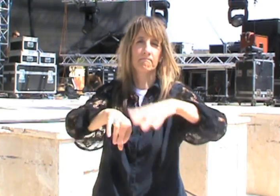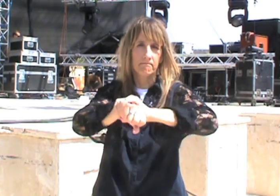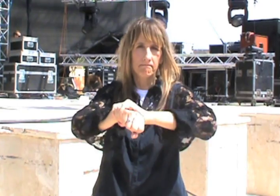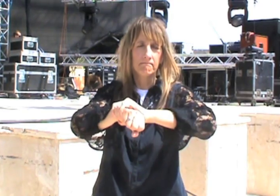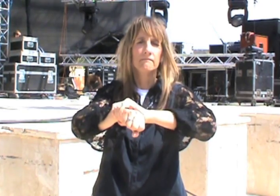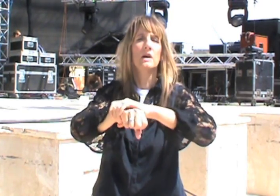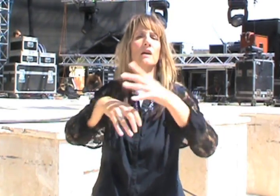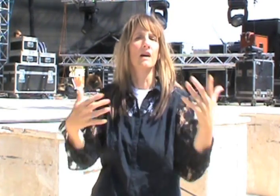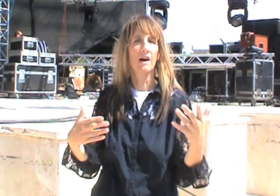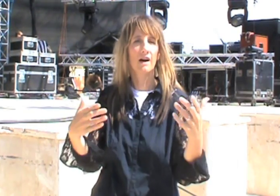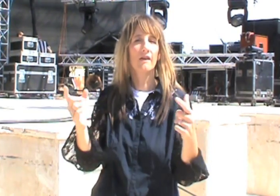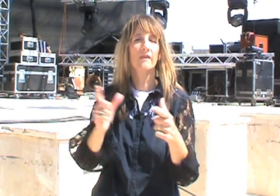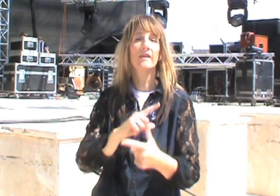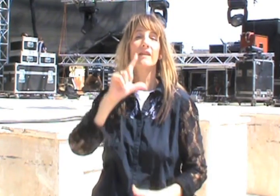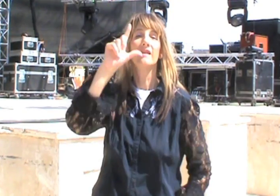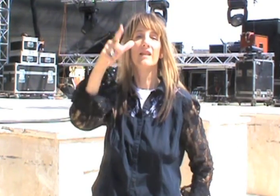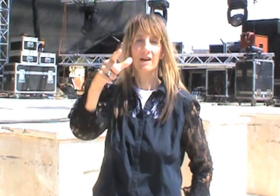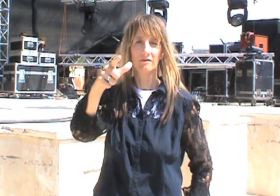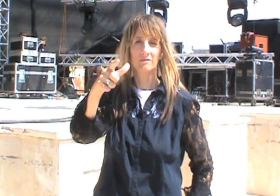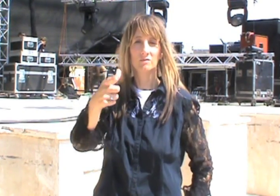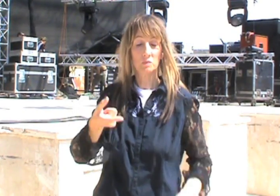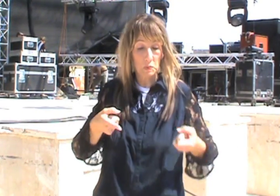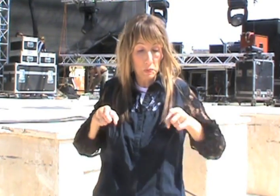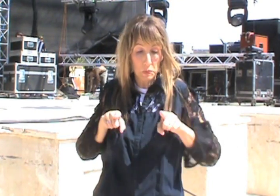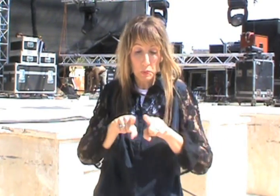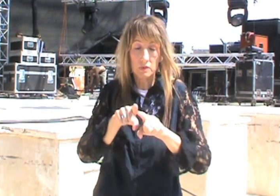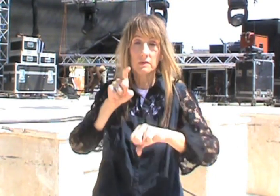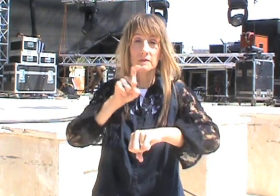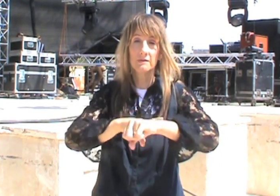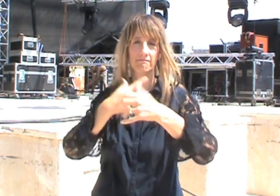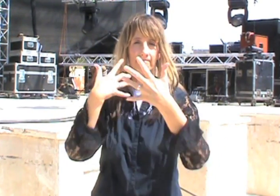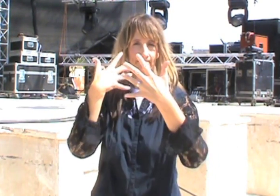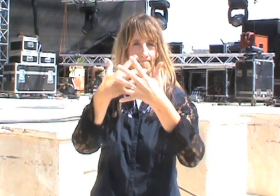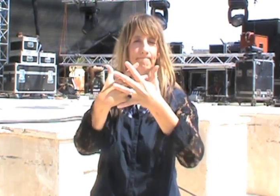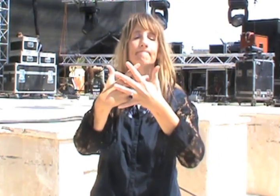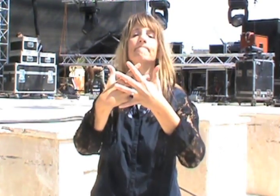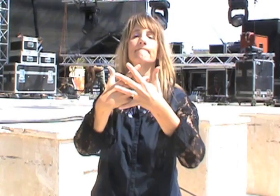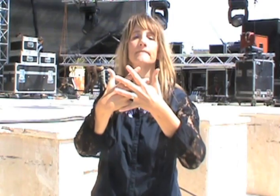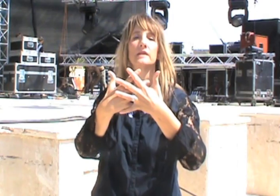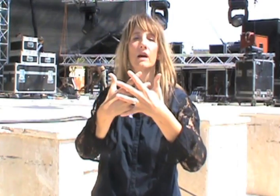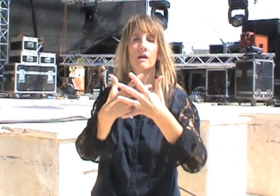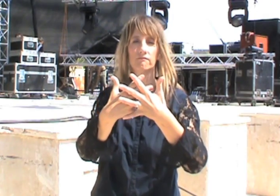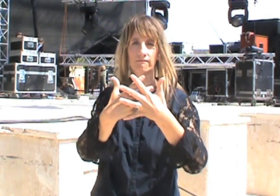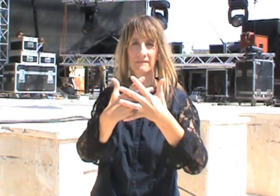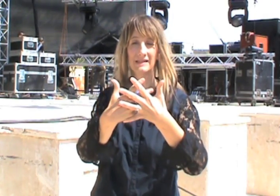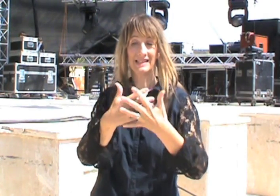He was put in chains and then later, while he was in prison,